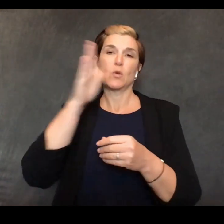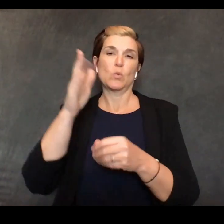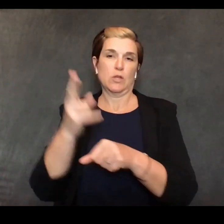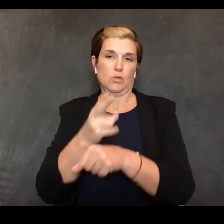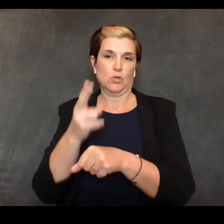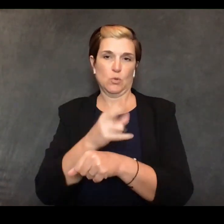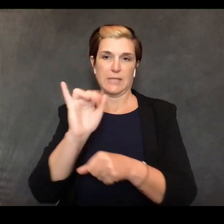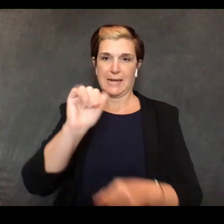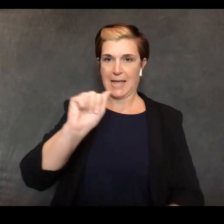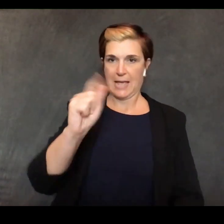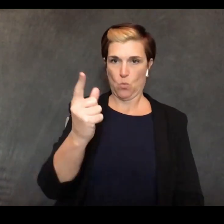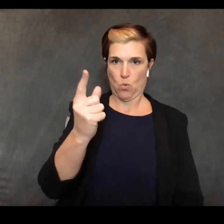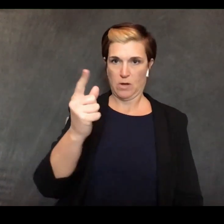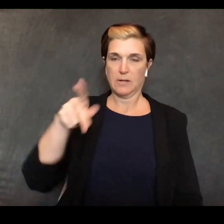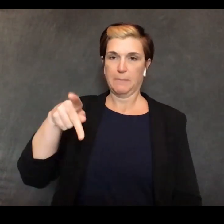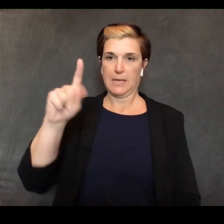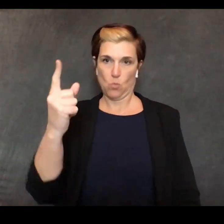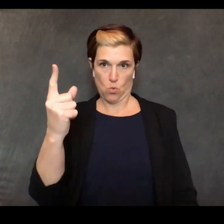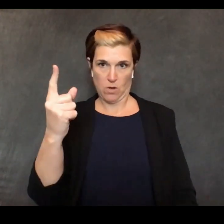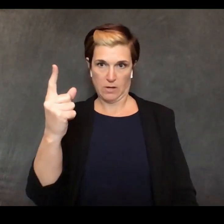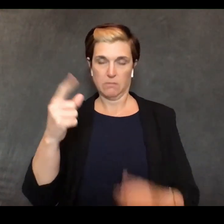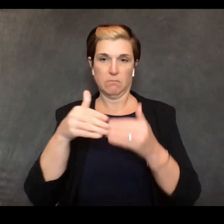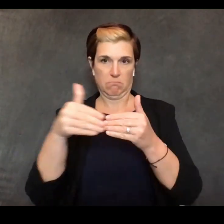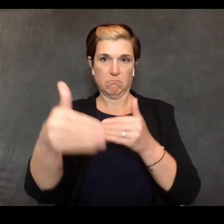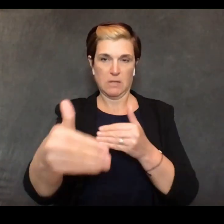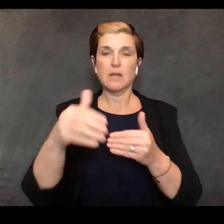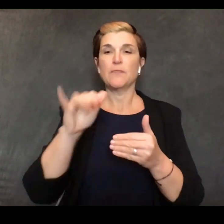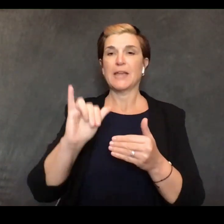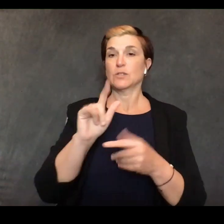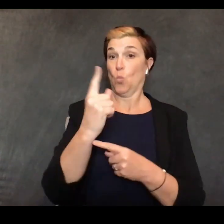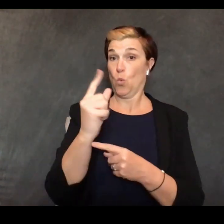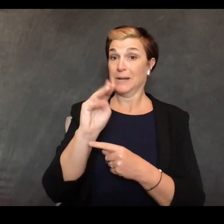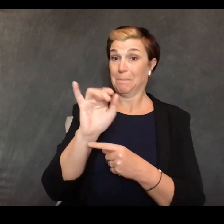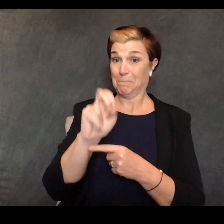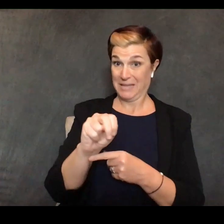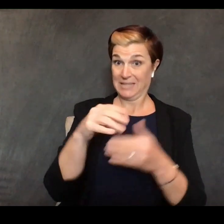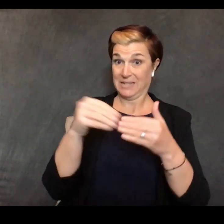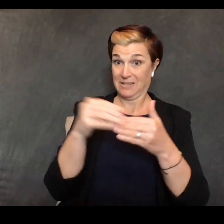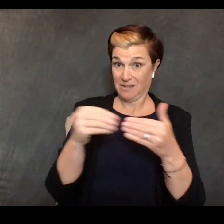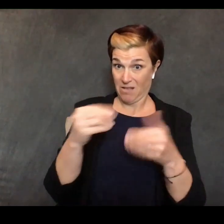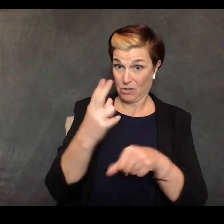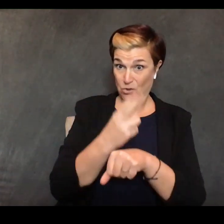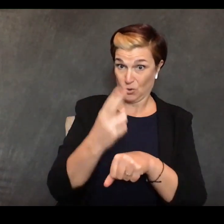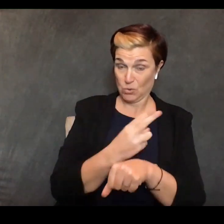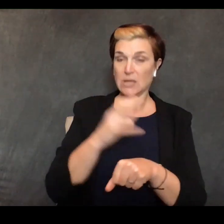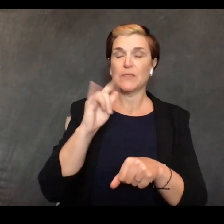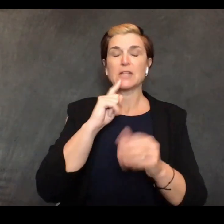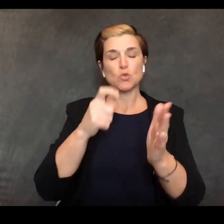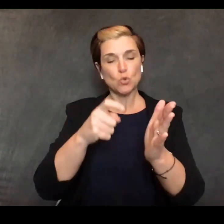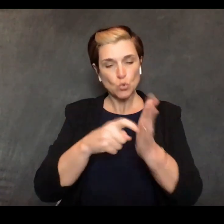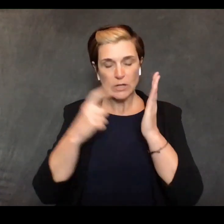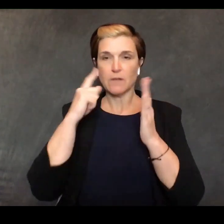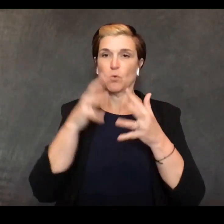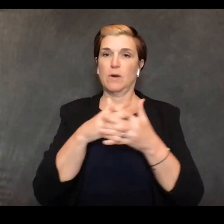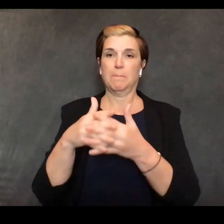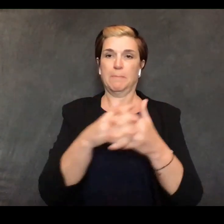one trillion dollar market and is critical to american workers it's critical to american business